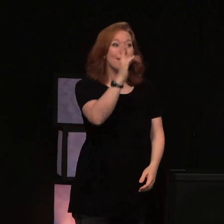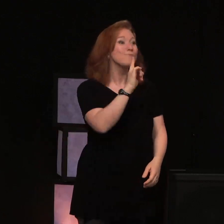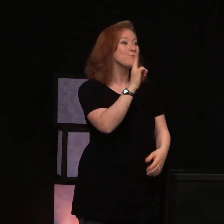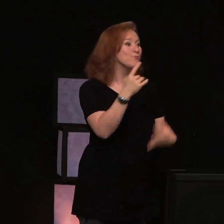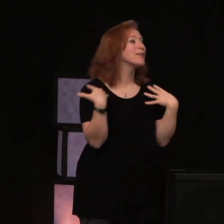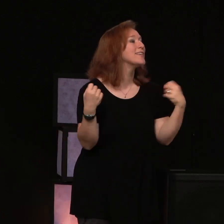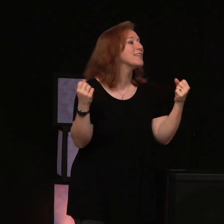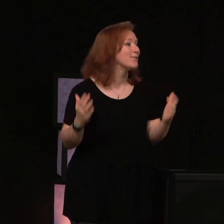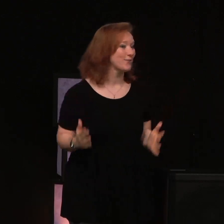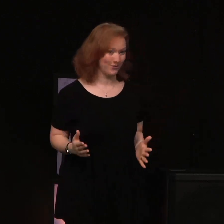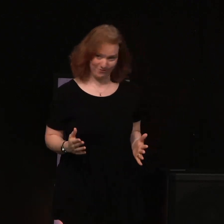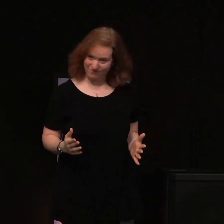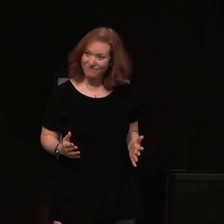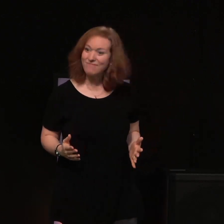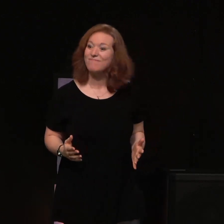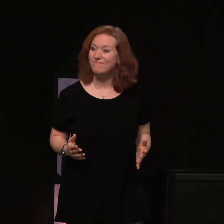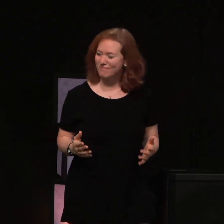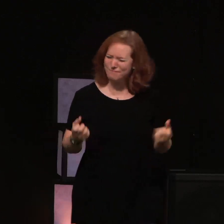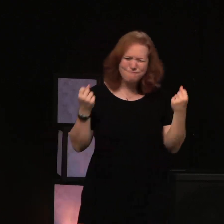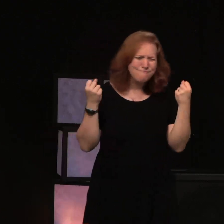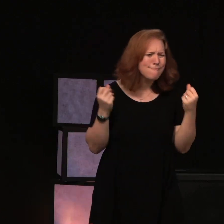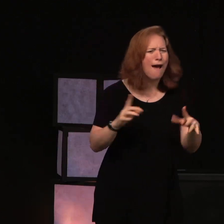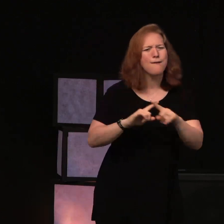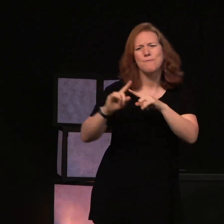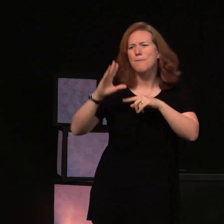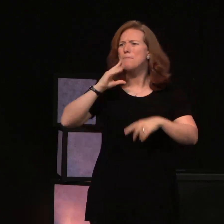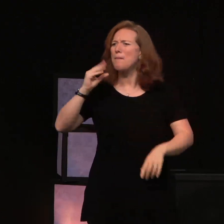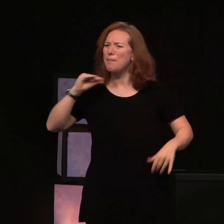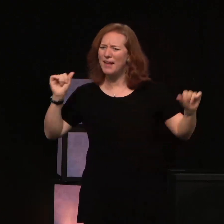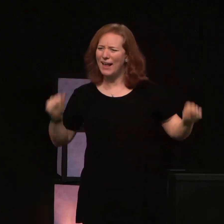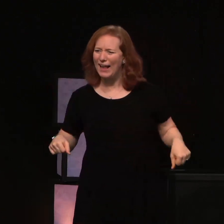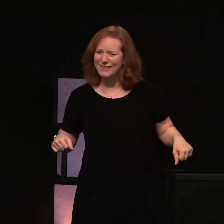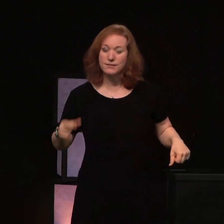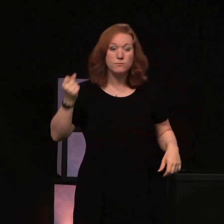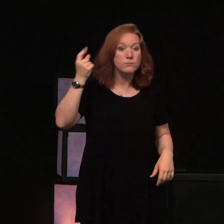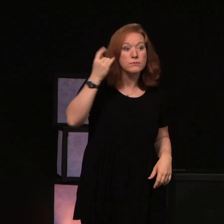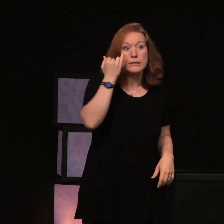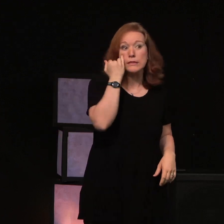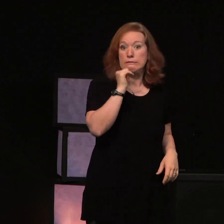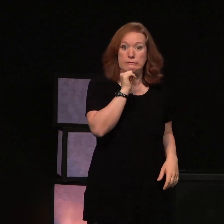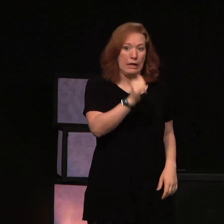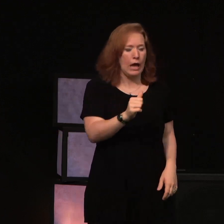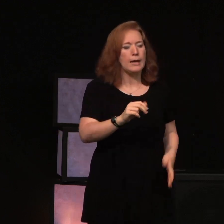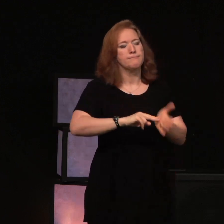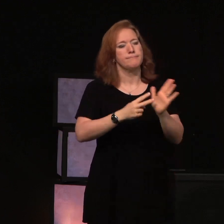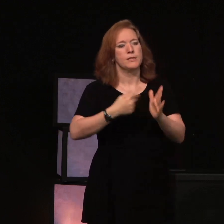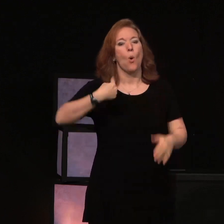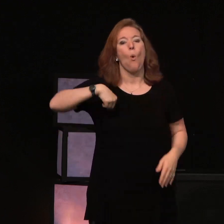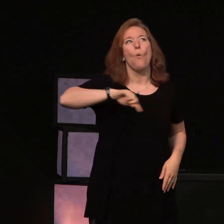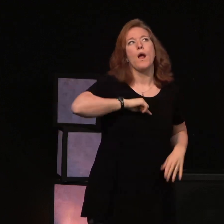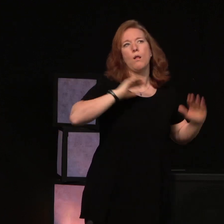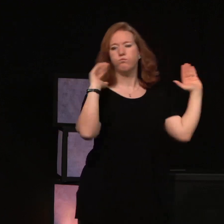in many ways, and if he's not, it's because we don't allow him to be.